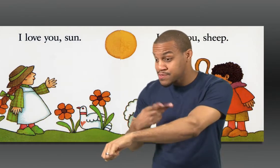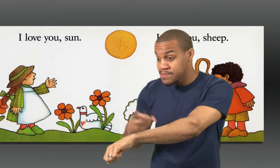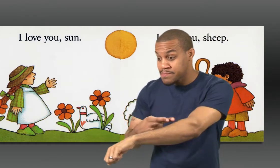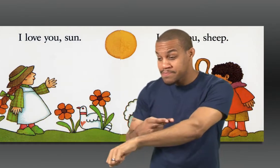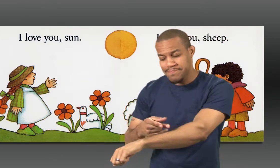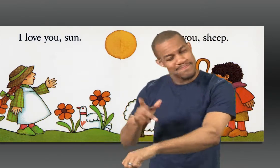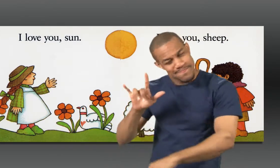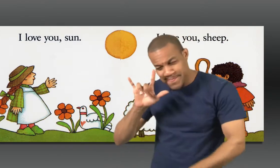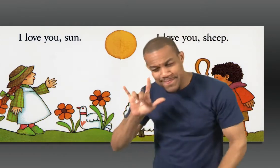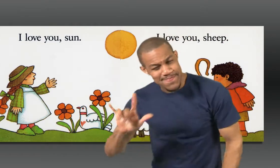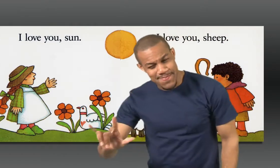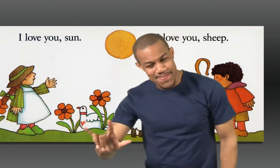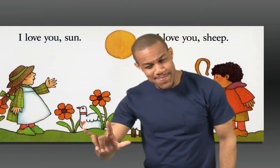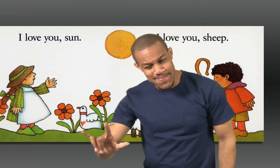I love you, Sheep.